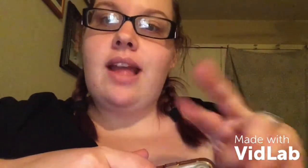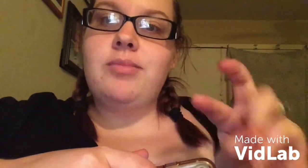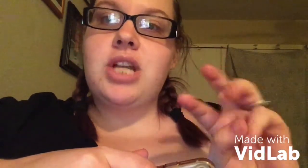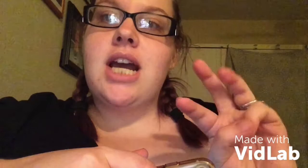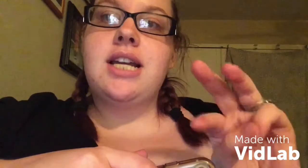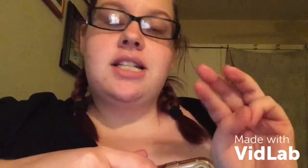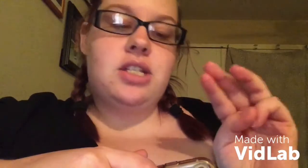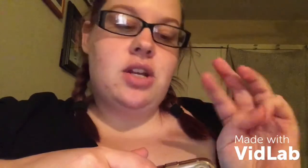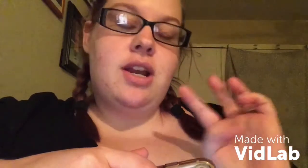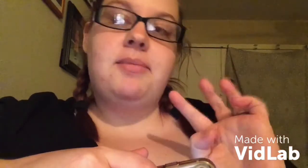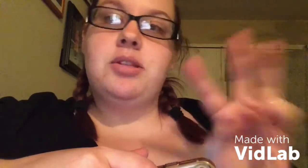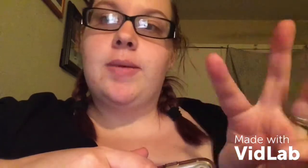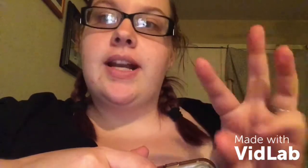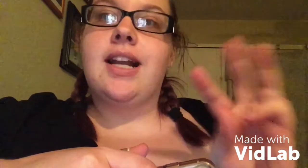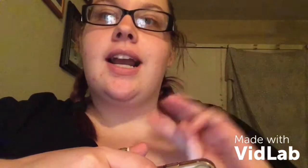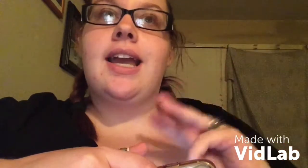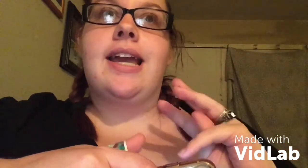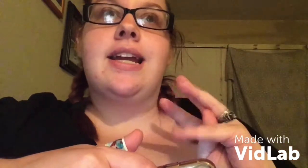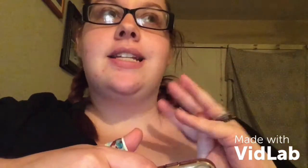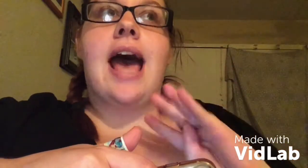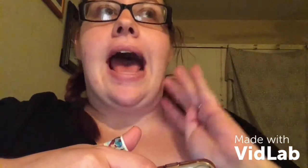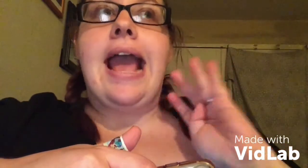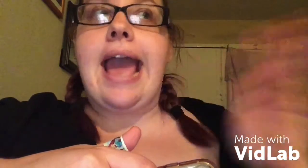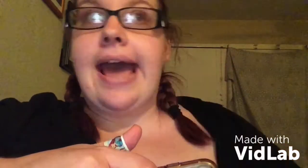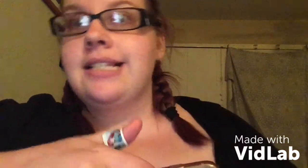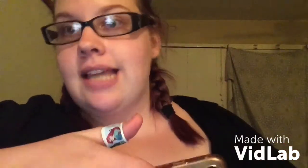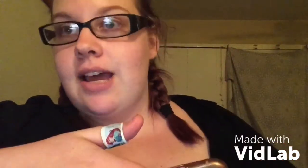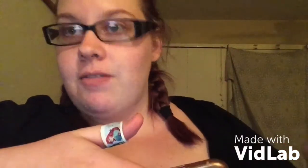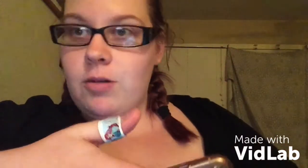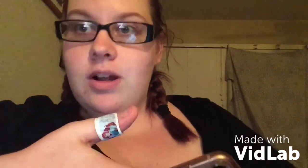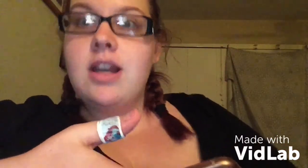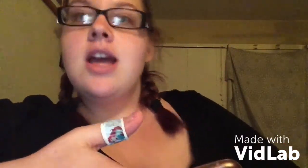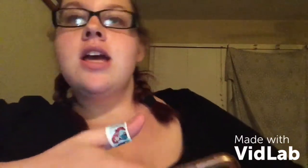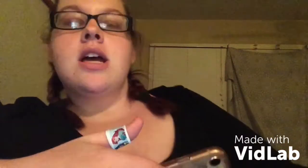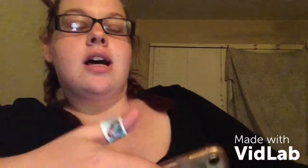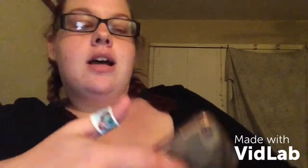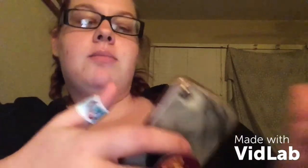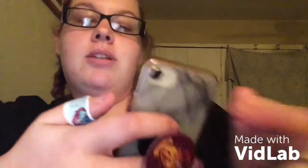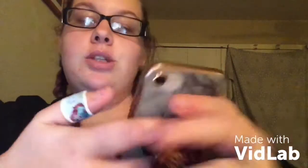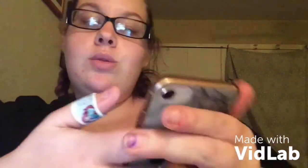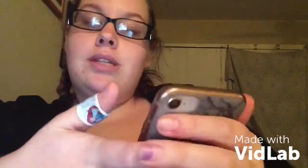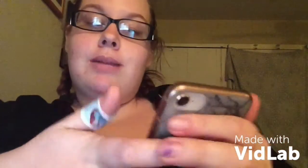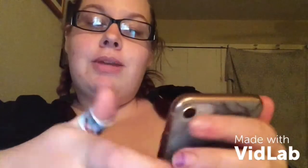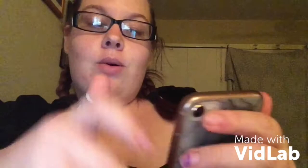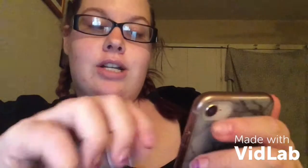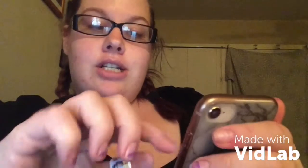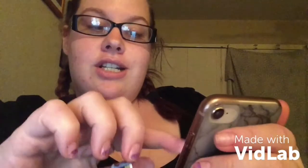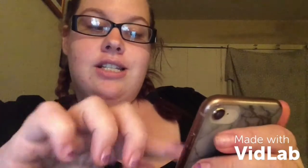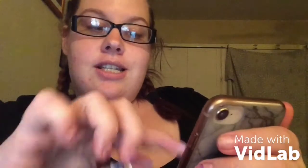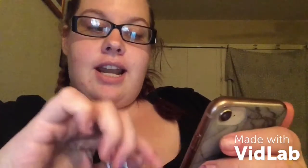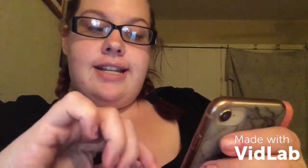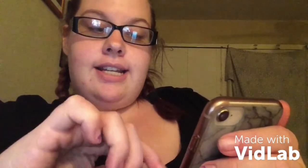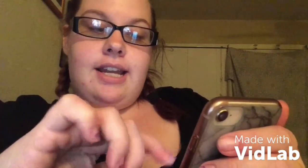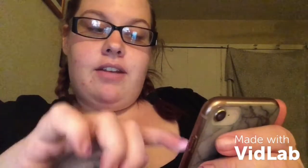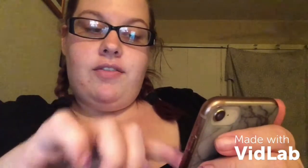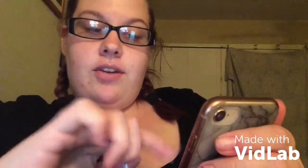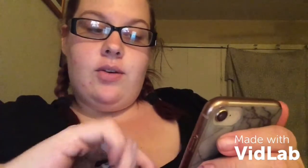Snapchat, Instagram, and Twitter, and I asked everyone, um, to send me questions, and I did get a few,